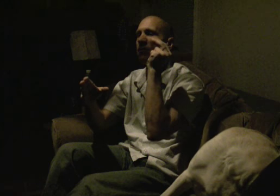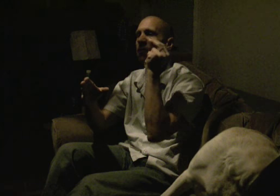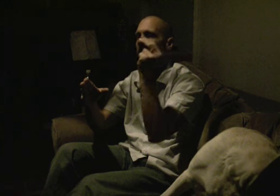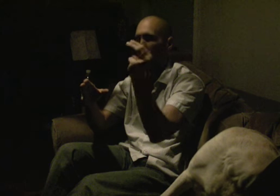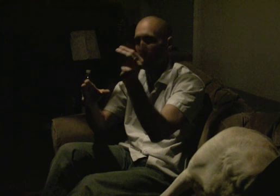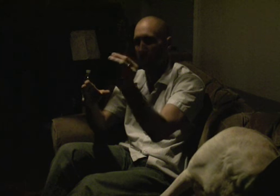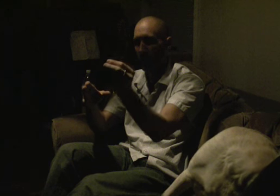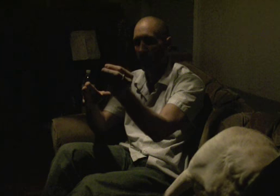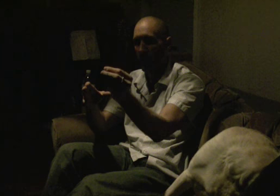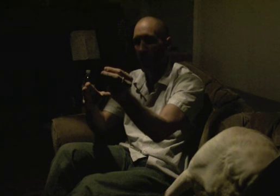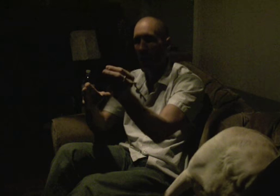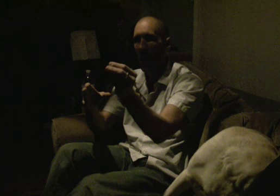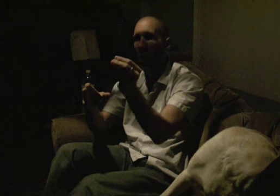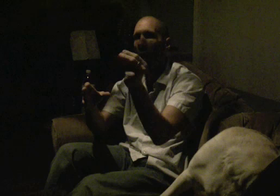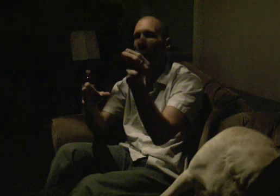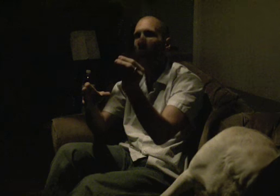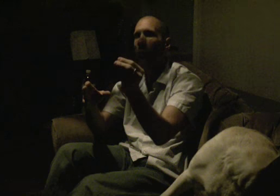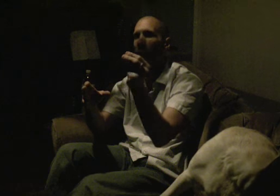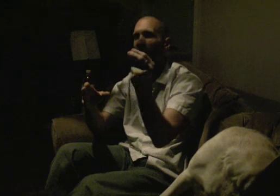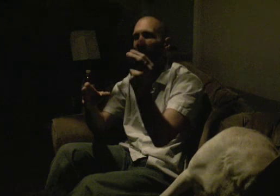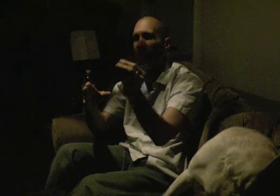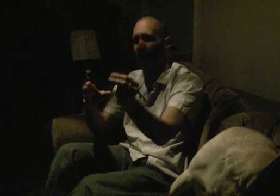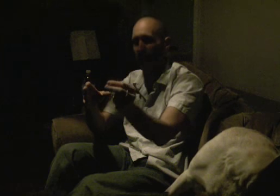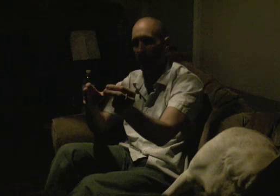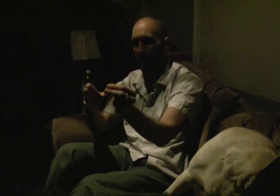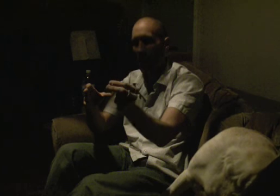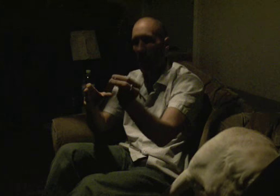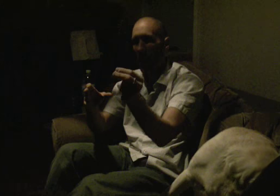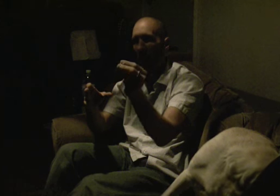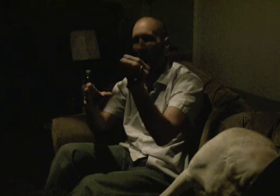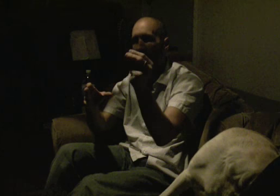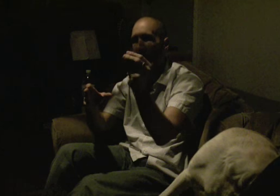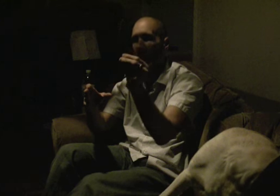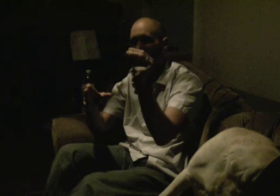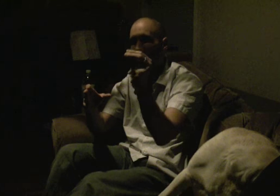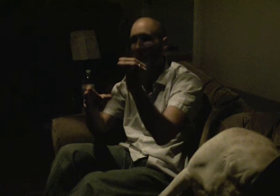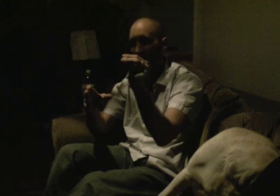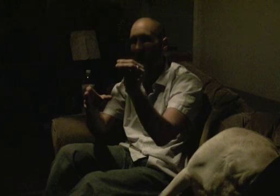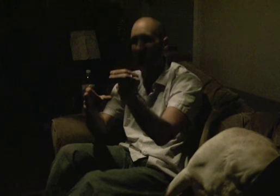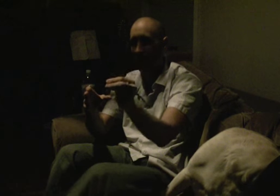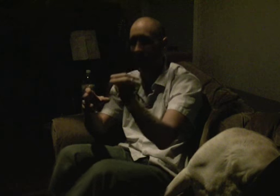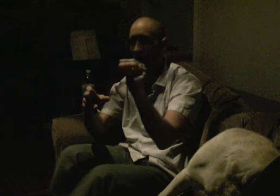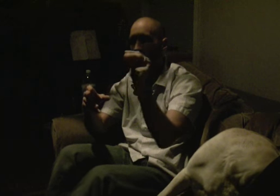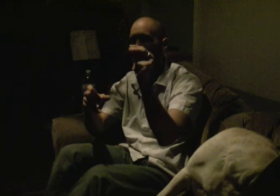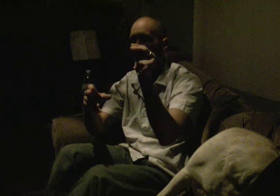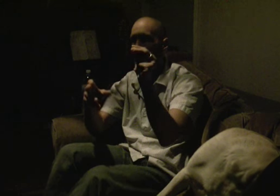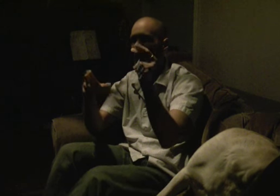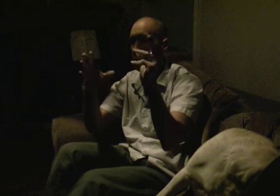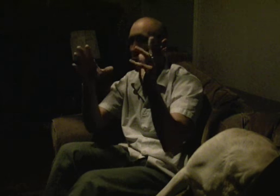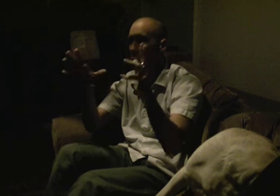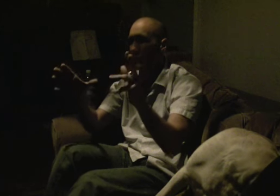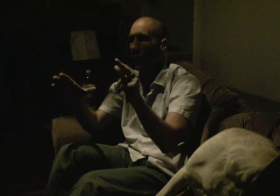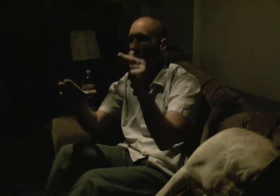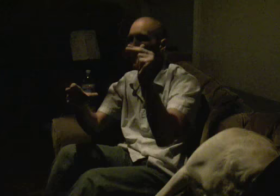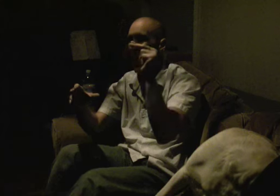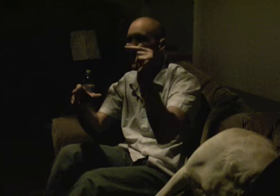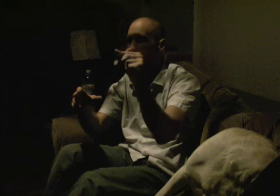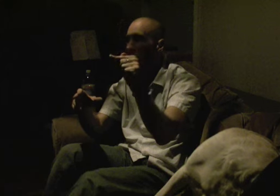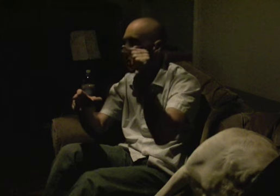Fear. Fear. Oh my God. I am fucking dying. Like, I don't know what's going on, but I know